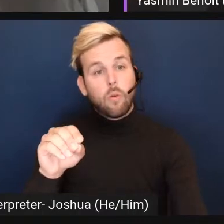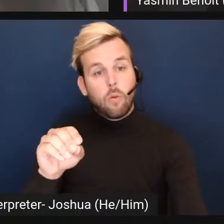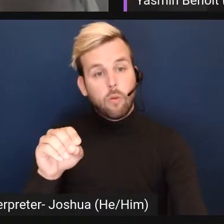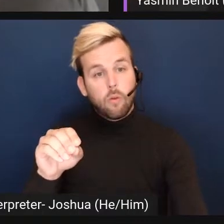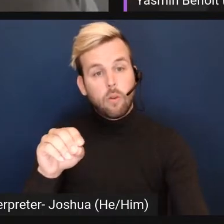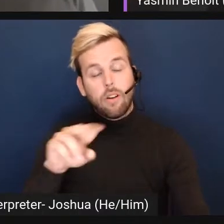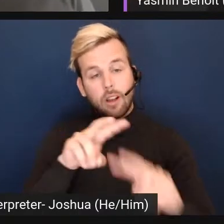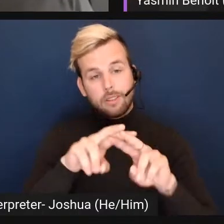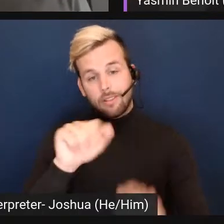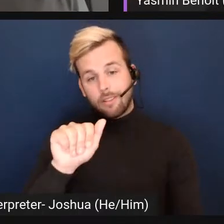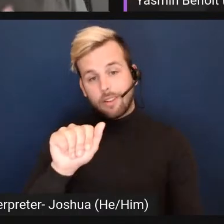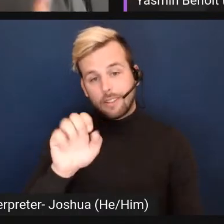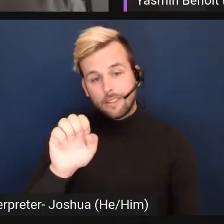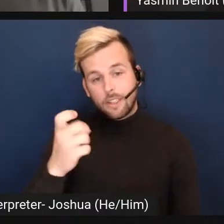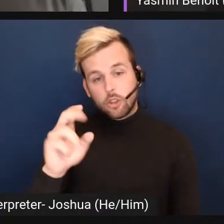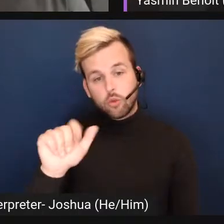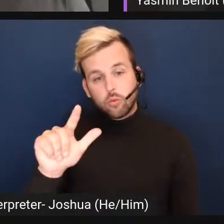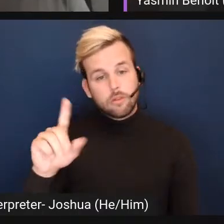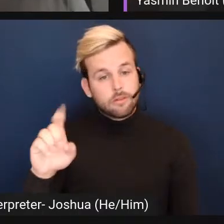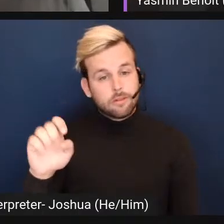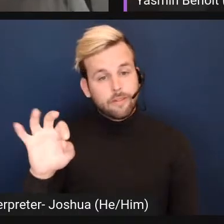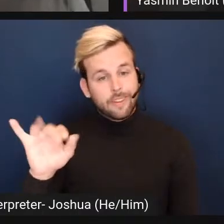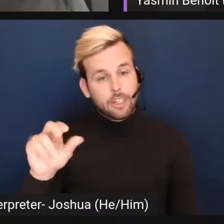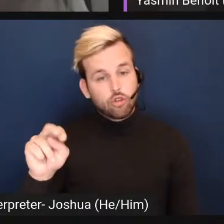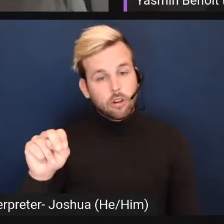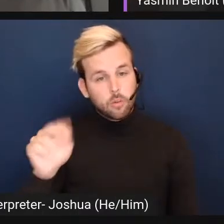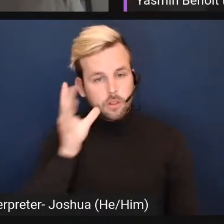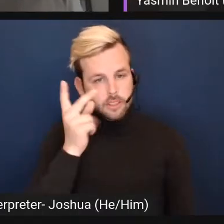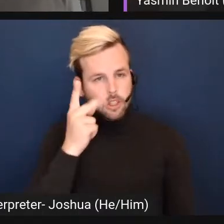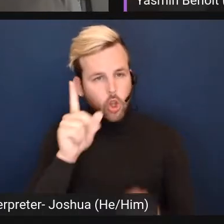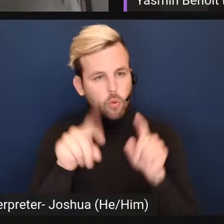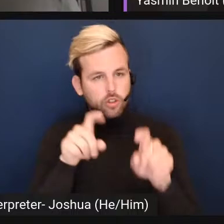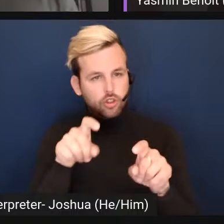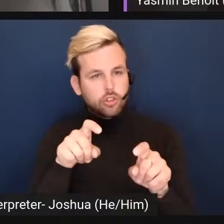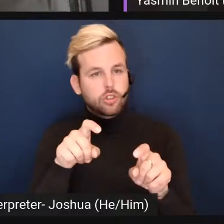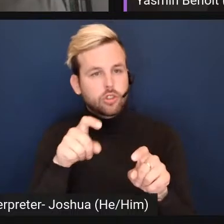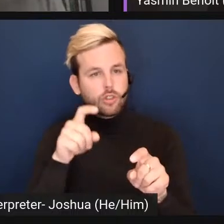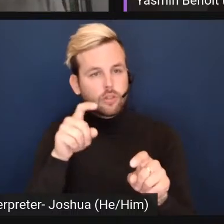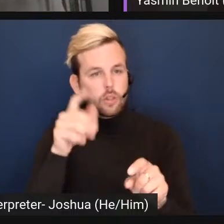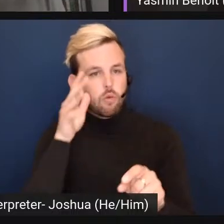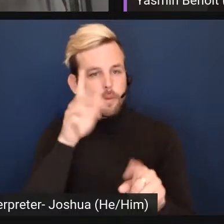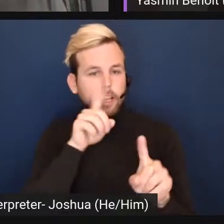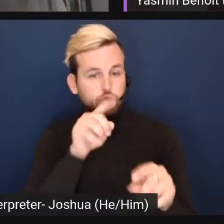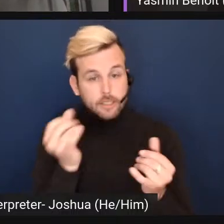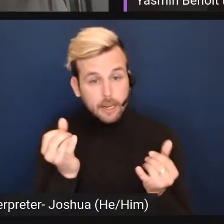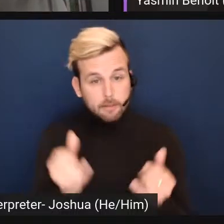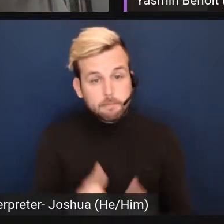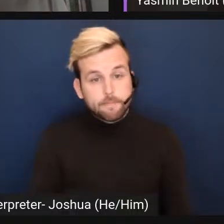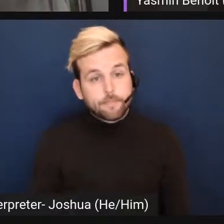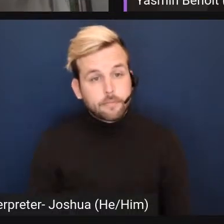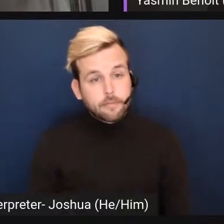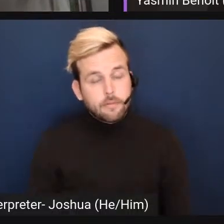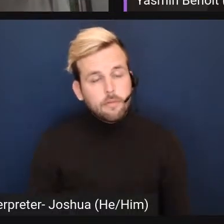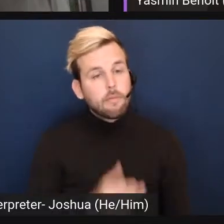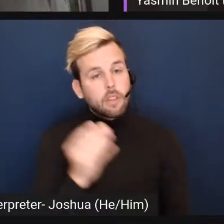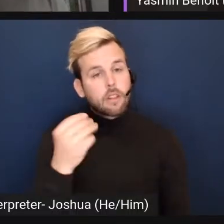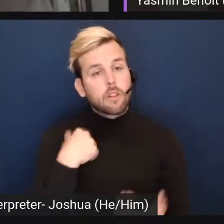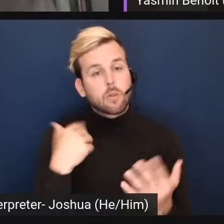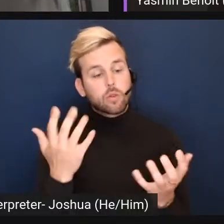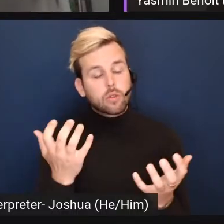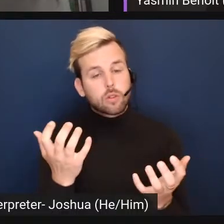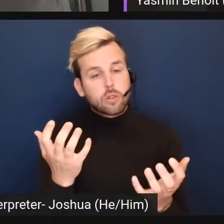asexualdefinition, you'll see the questions for, that we'll be answering today. And I wanted